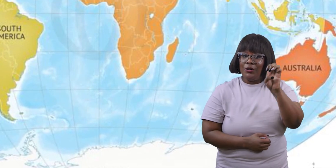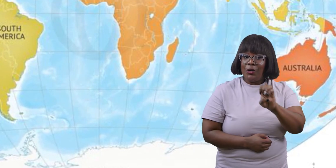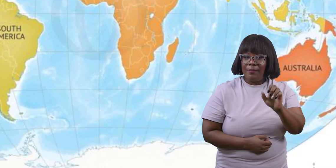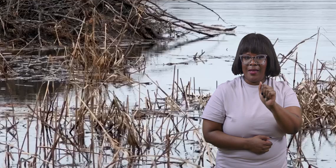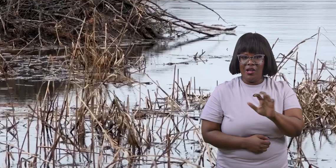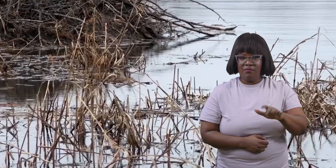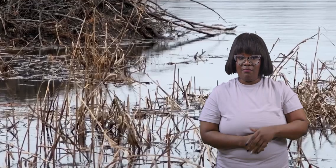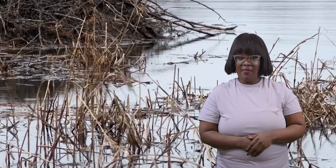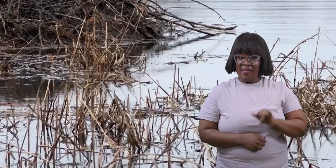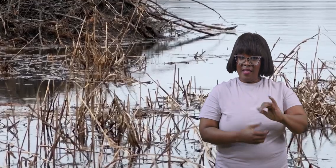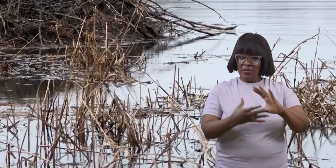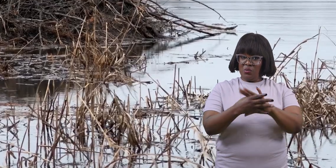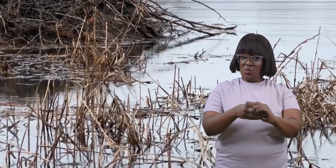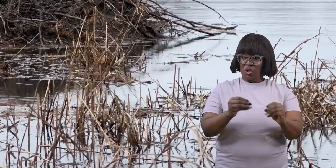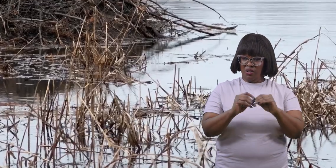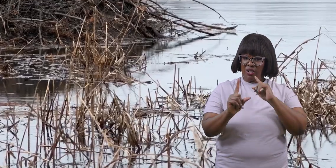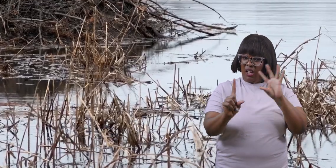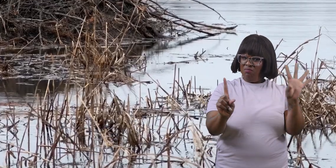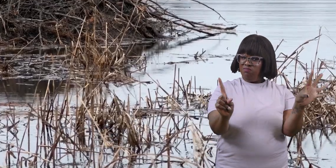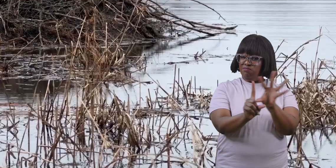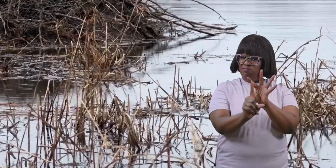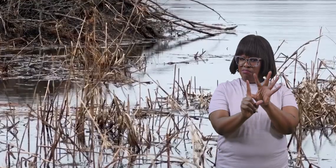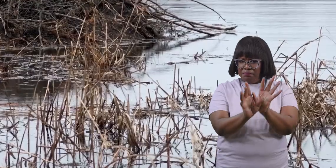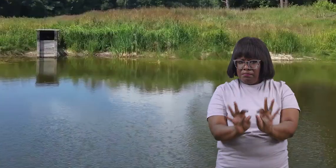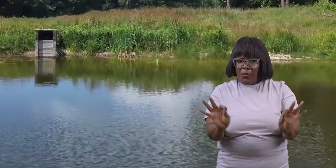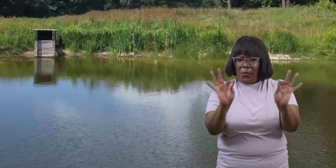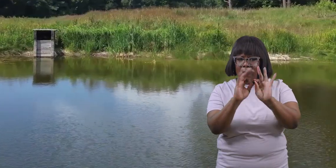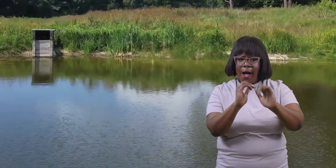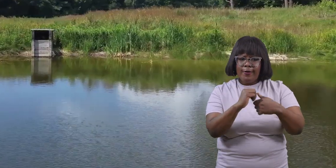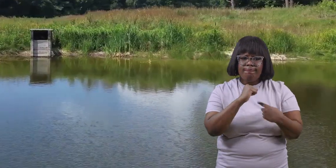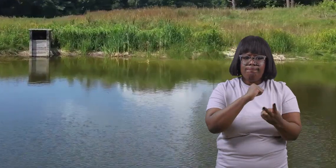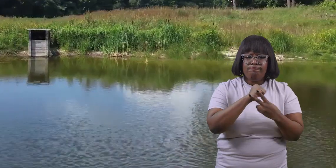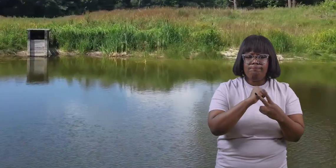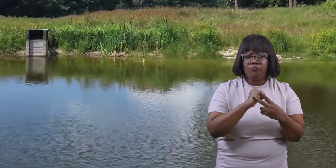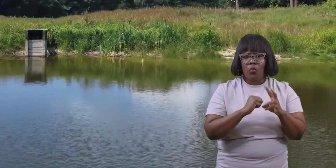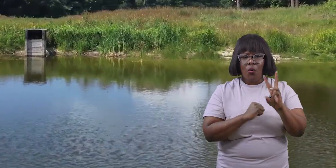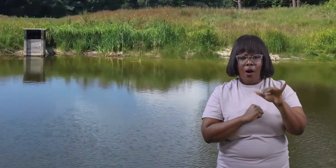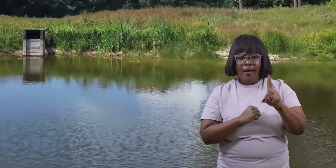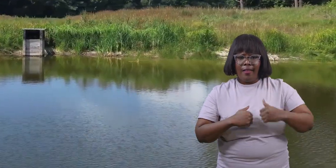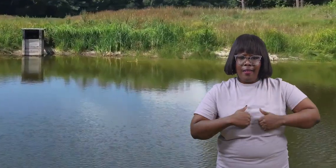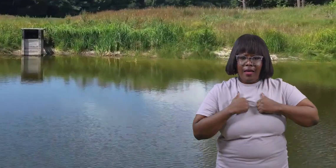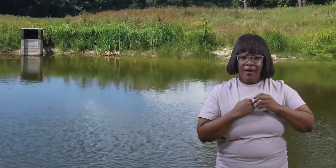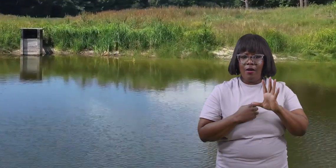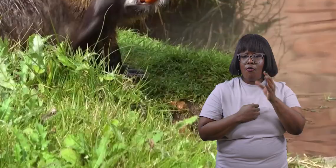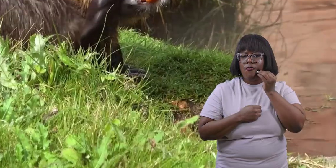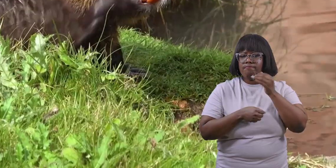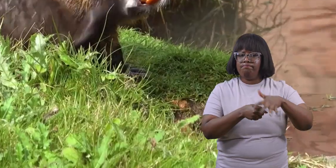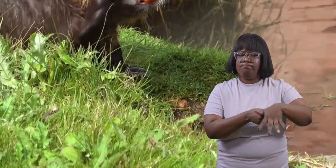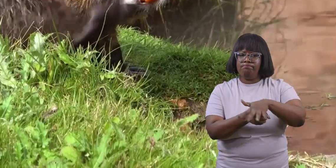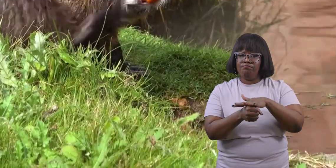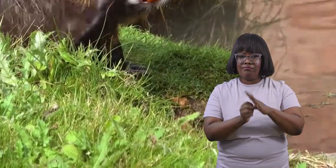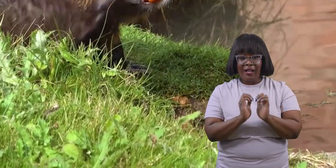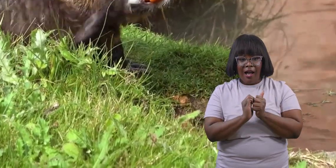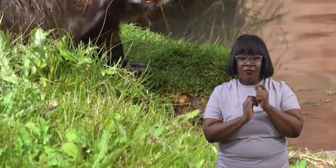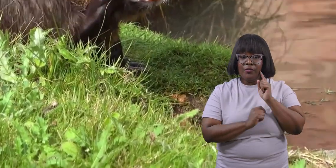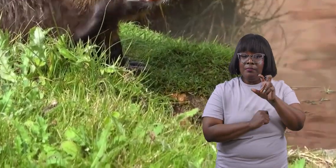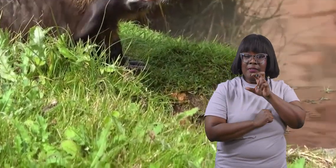this success story highlights the importance of preserving wildlife and their habitats by ensuring beavers have safe